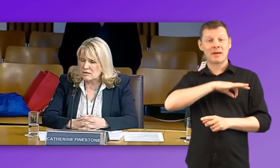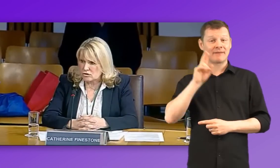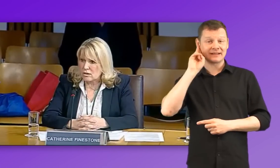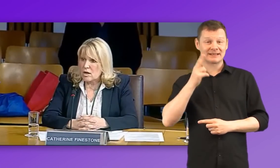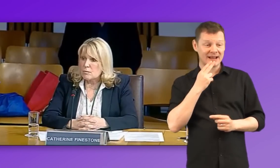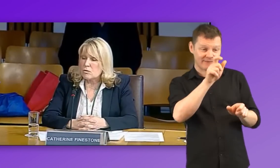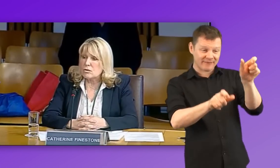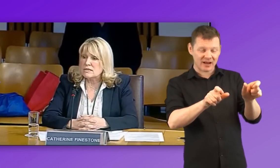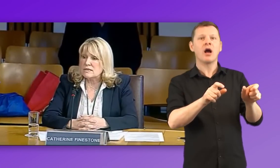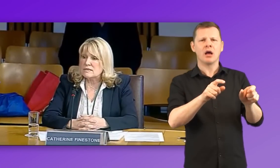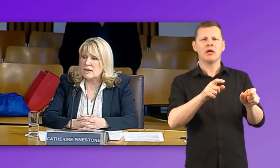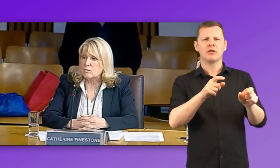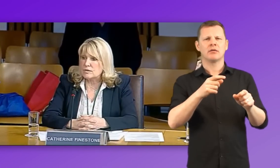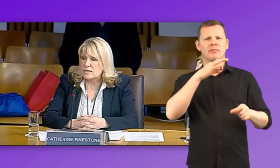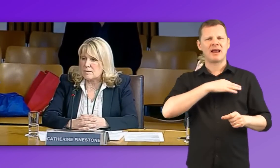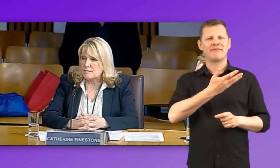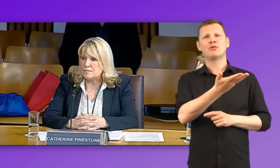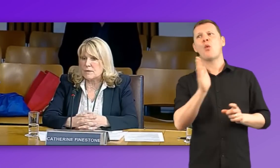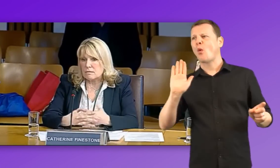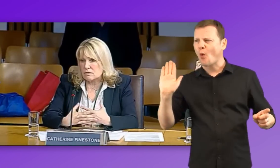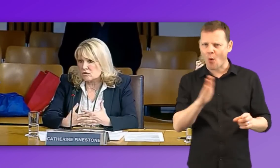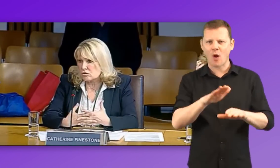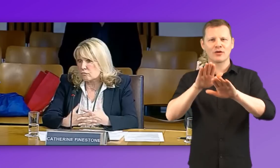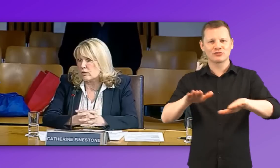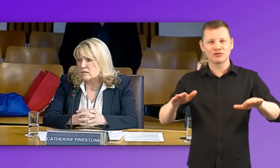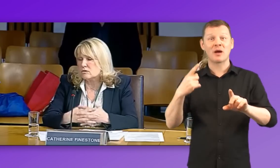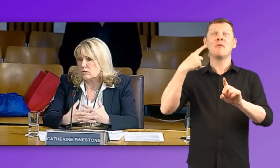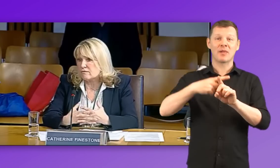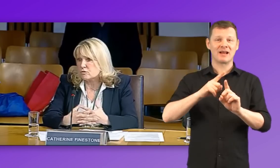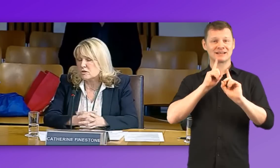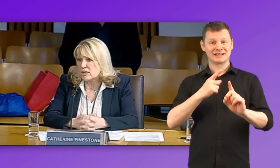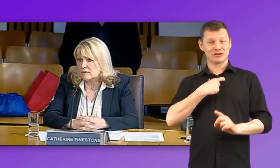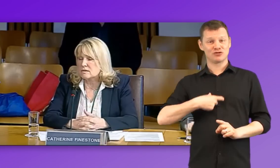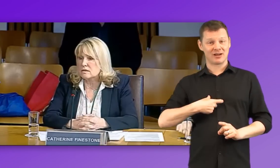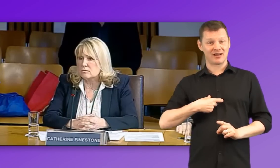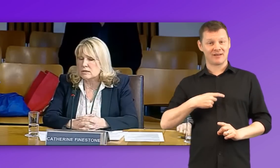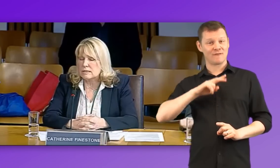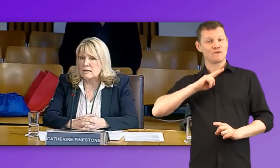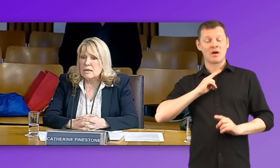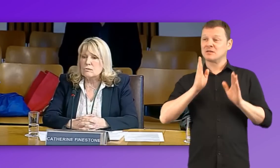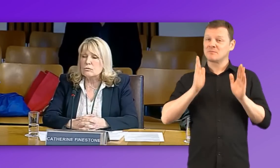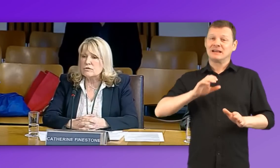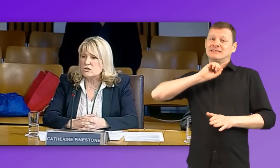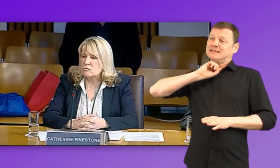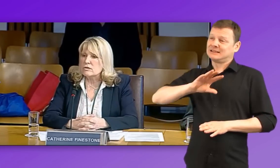teacher because it helps the teacher's voice. You don't have to project it as loudly. And all of the children,